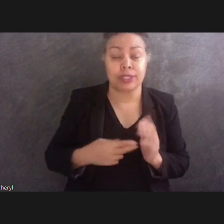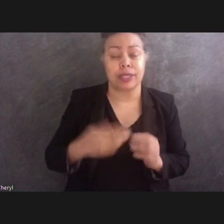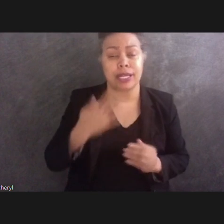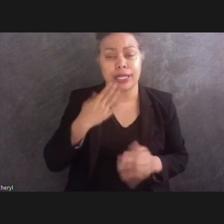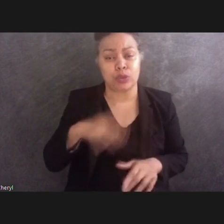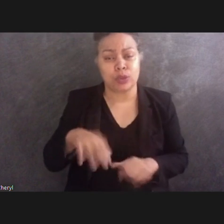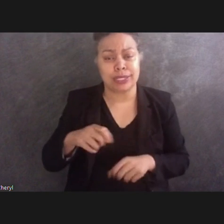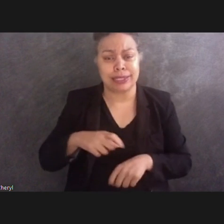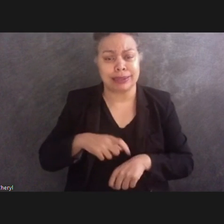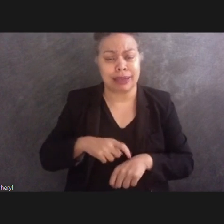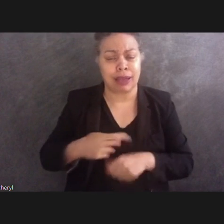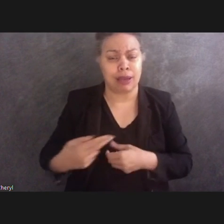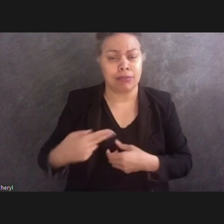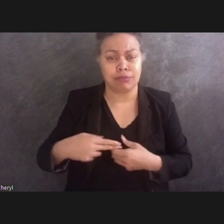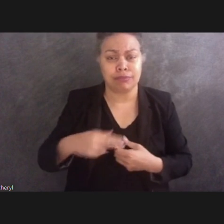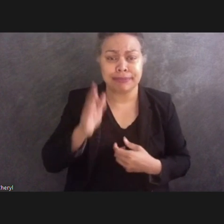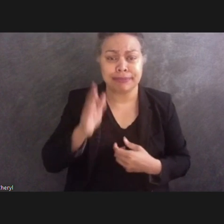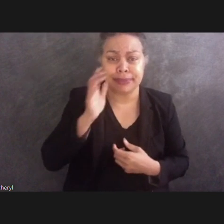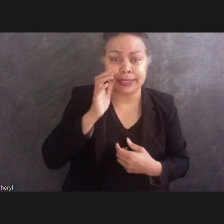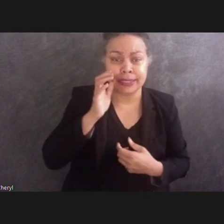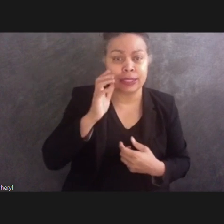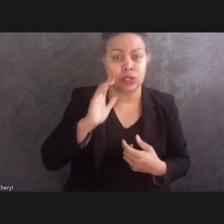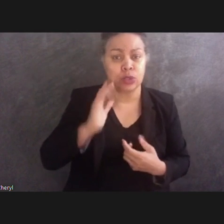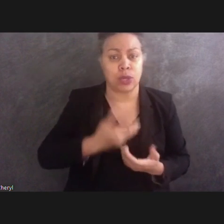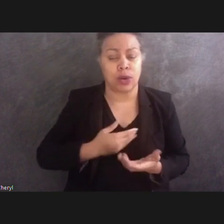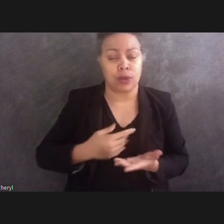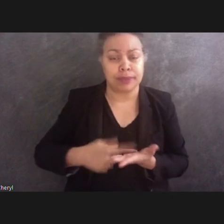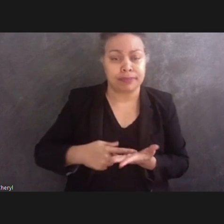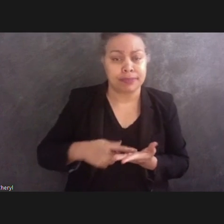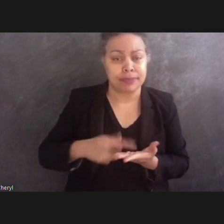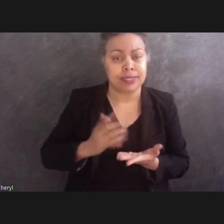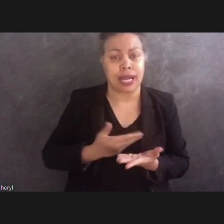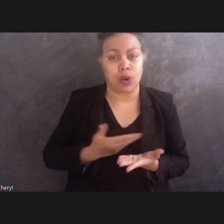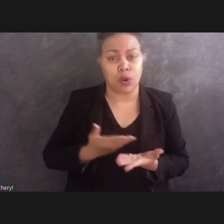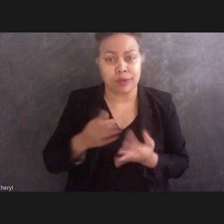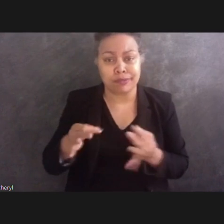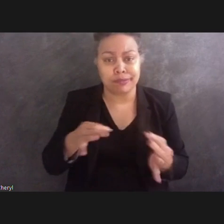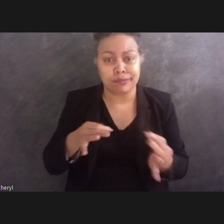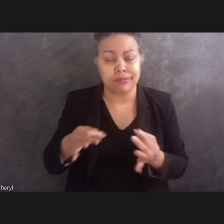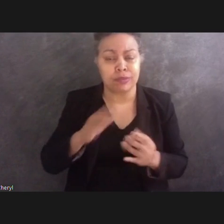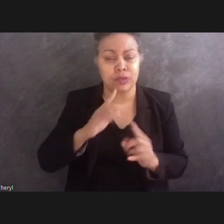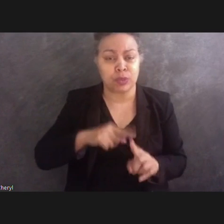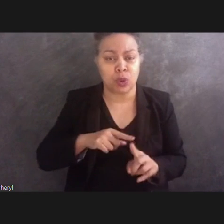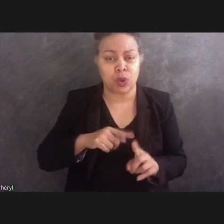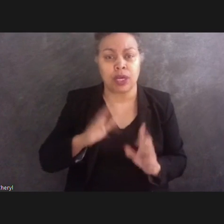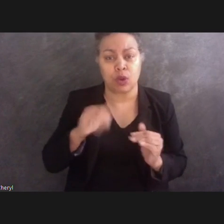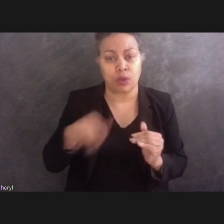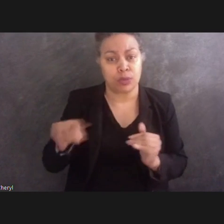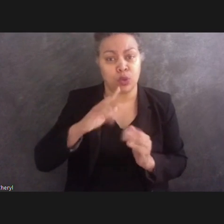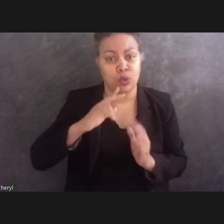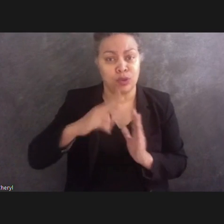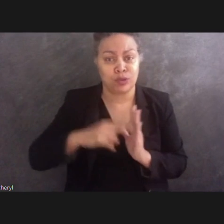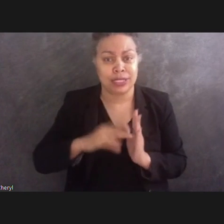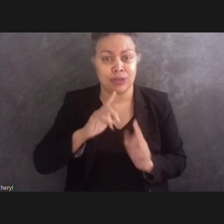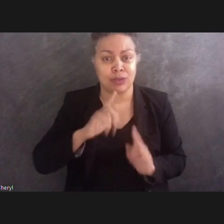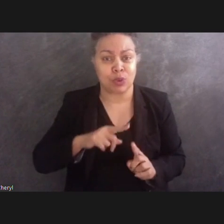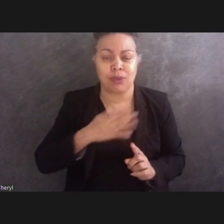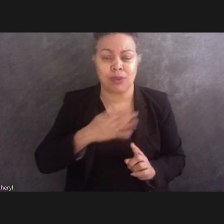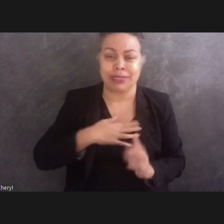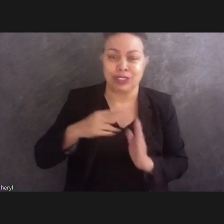to listen to our presentation. I hope you read the report. Please read the Washington Post article. Please visit